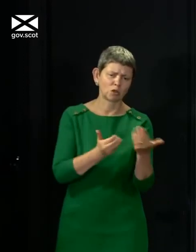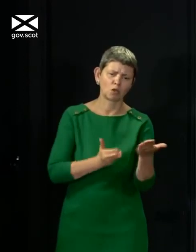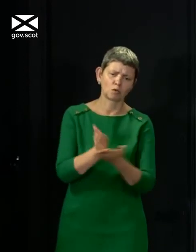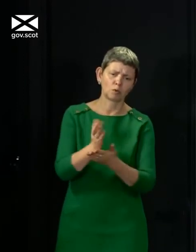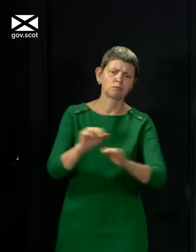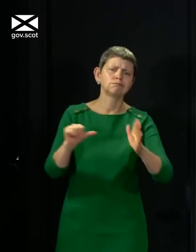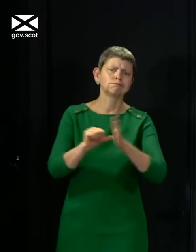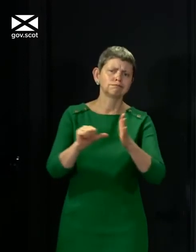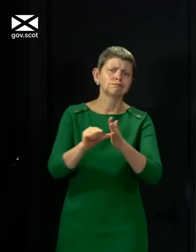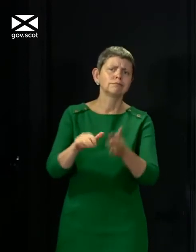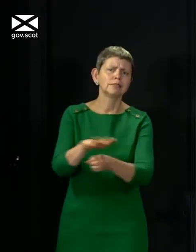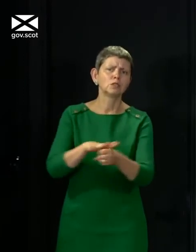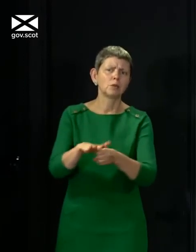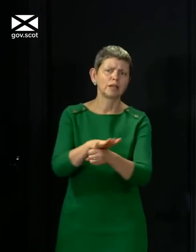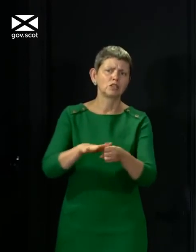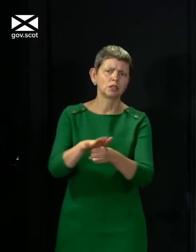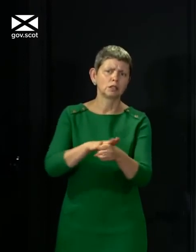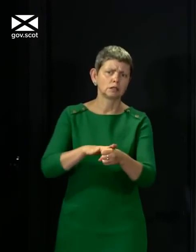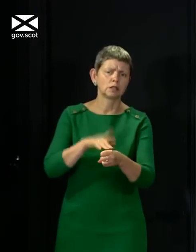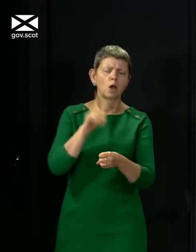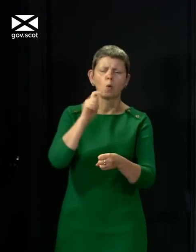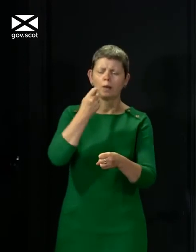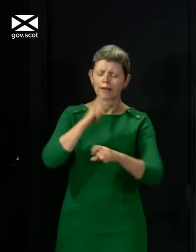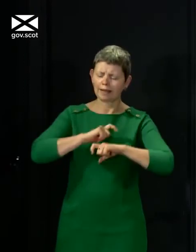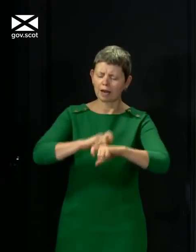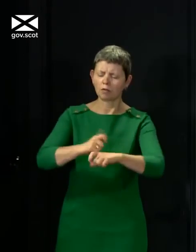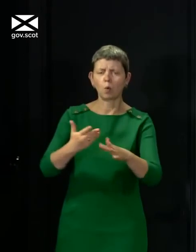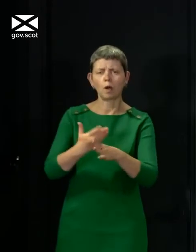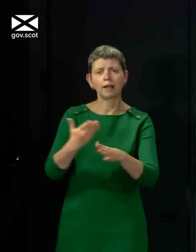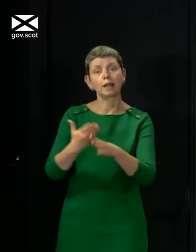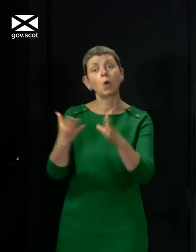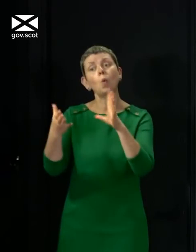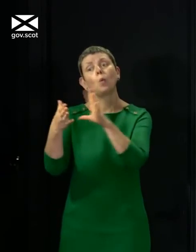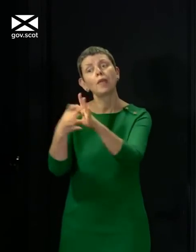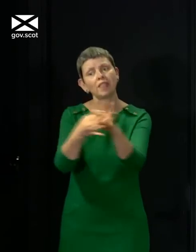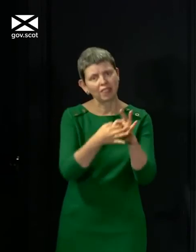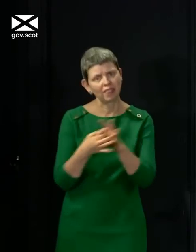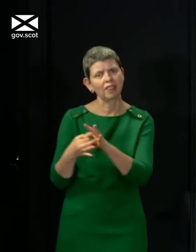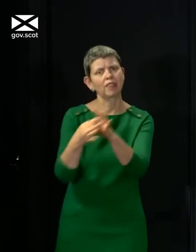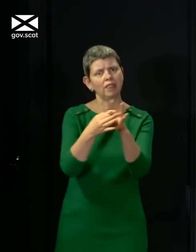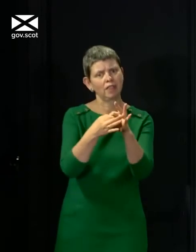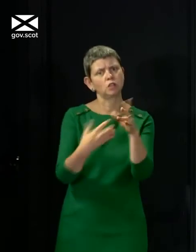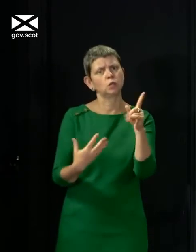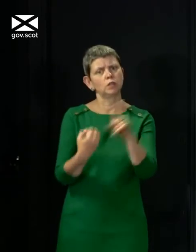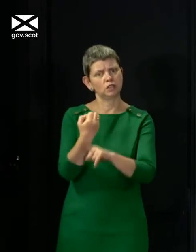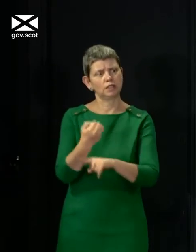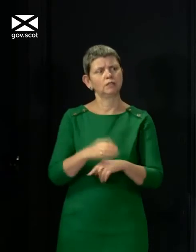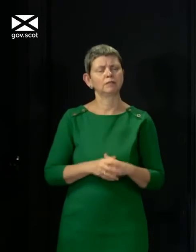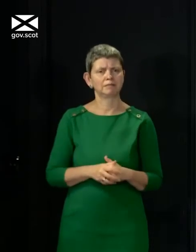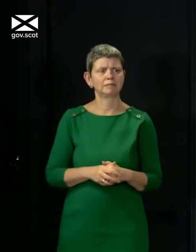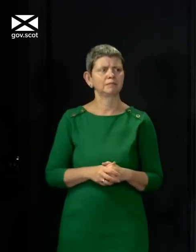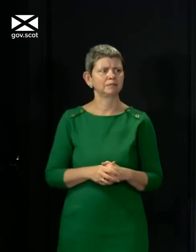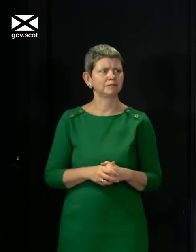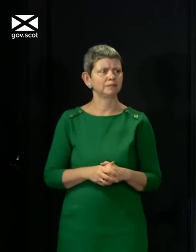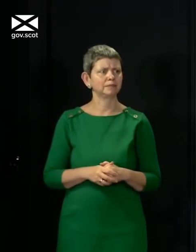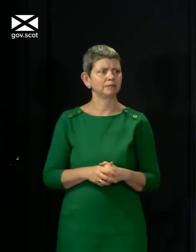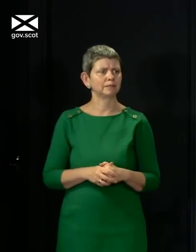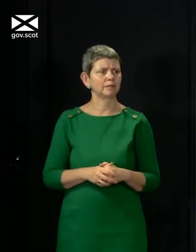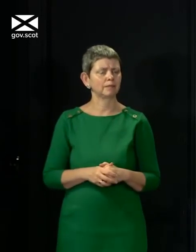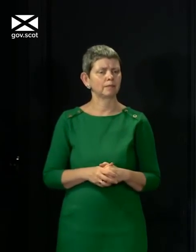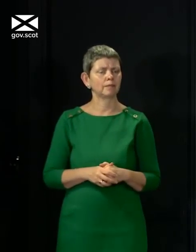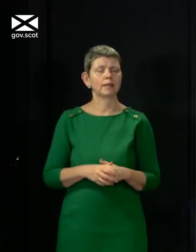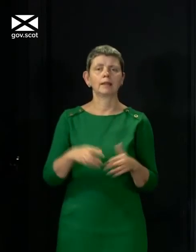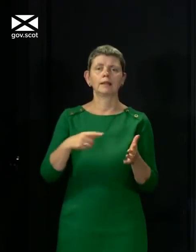circumstances so we'll continue to work with them to get the outcomes that we want. Simon Johnson from The